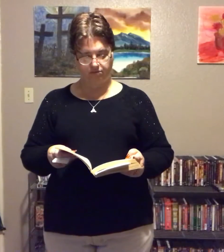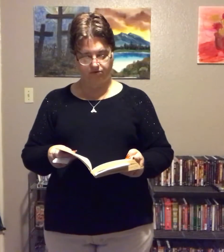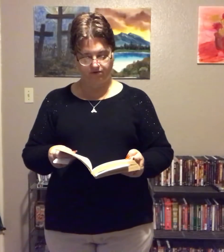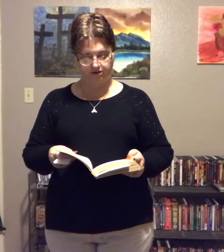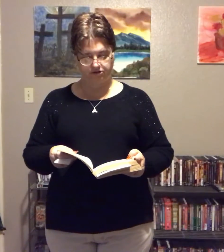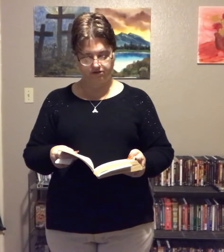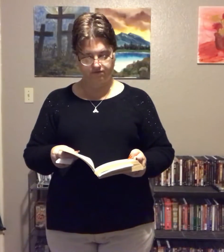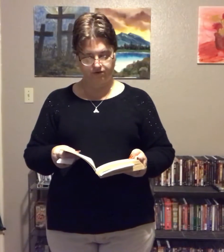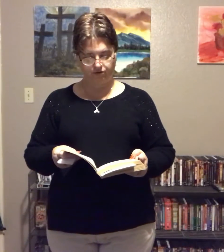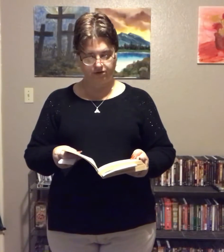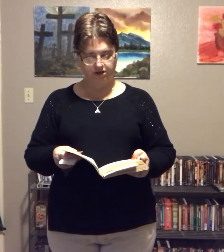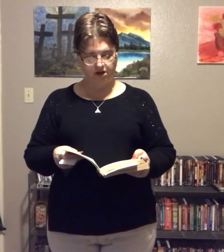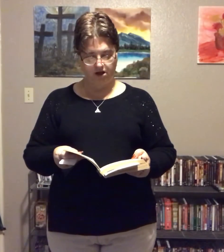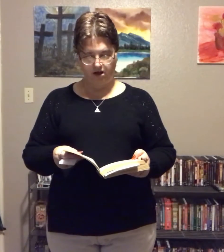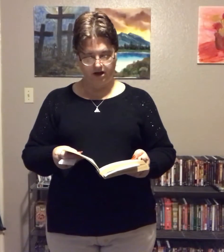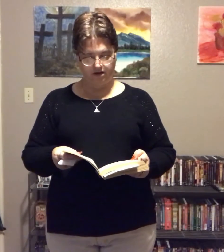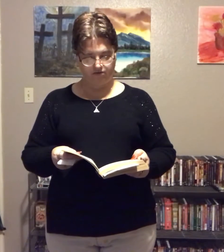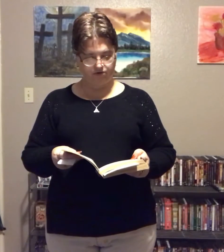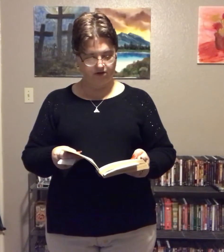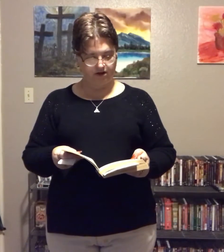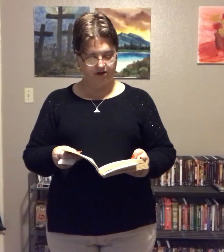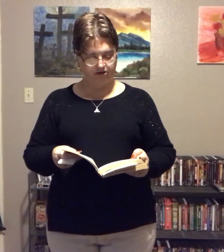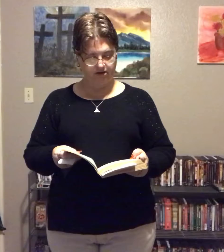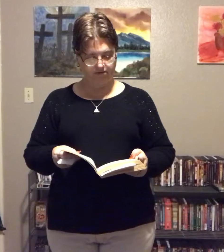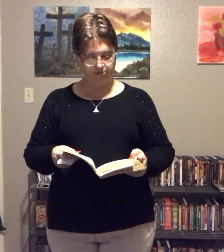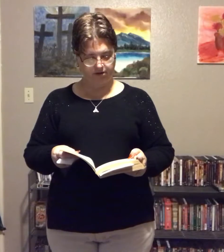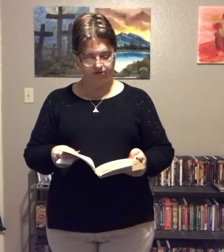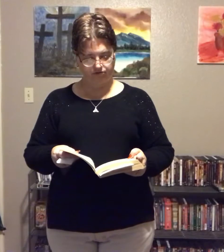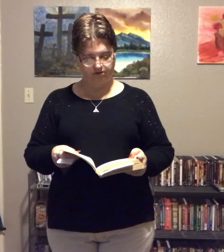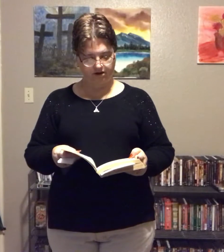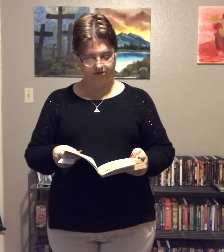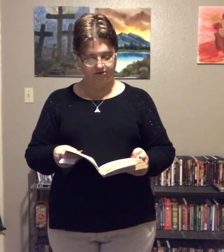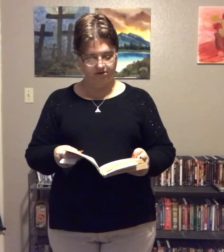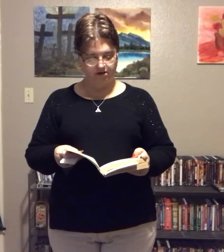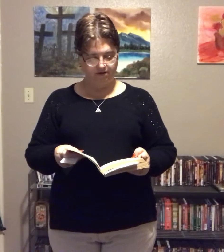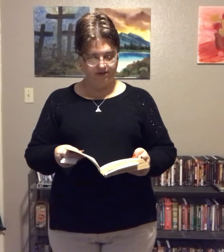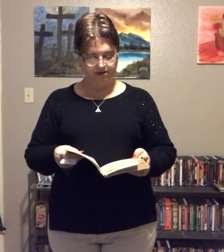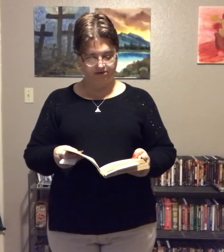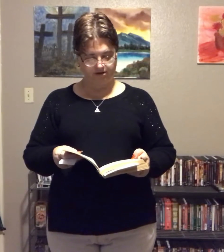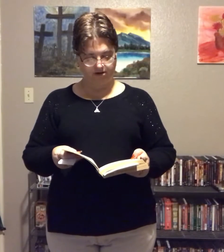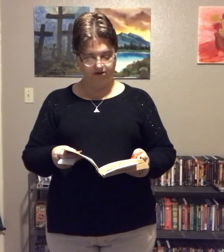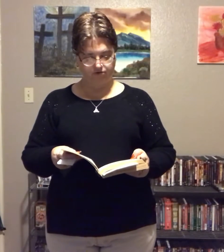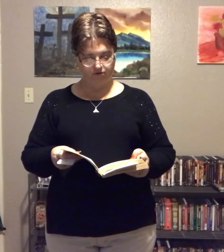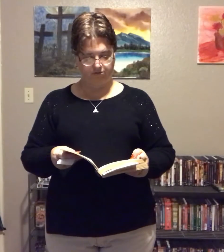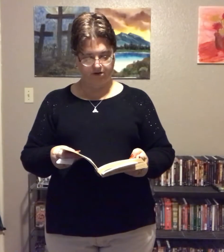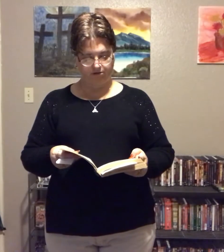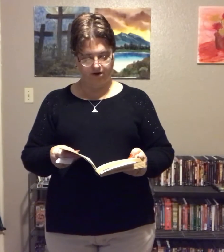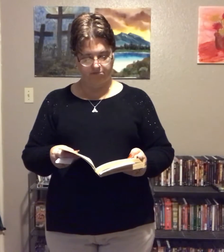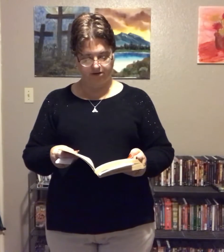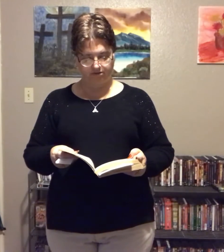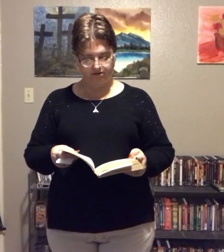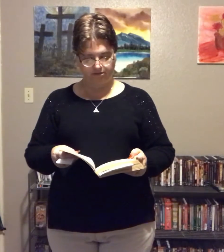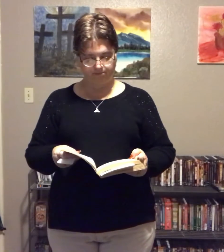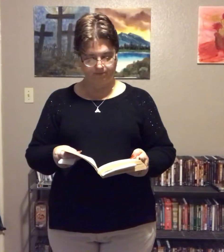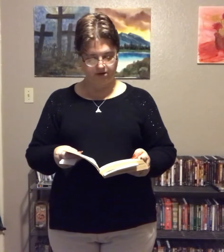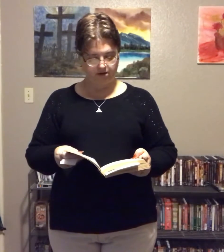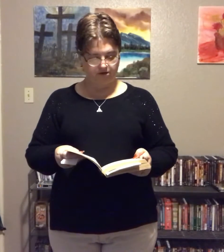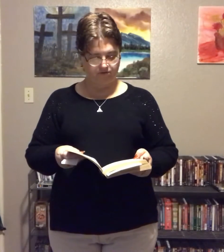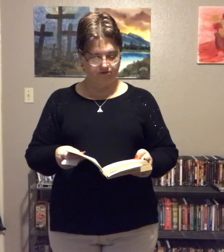deprivation of food. I never thought I could give up exercise. That is how I controlled my rate and my sin. For